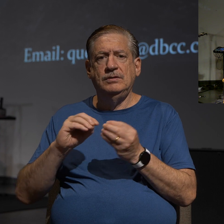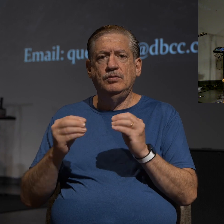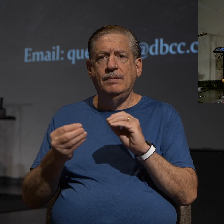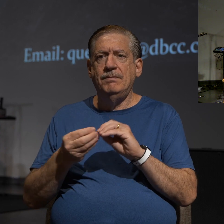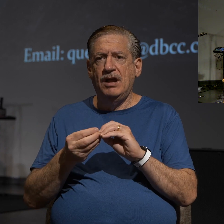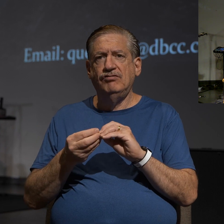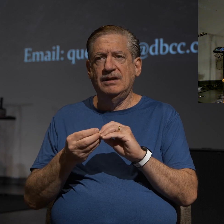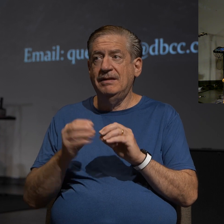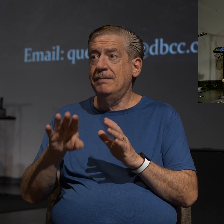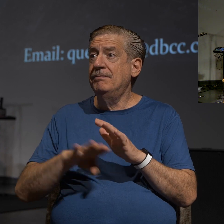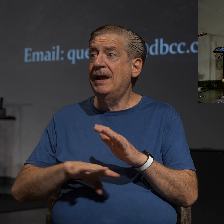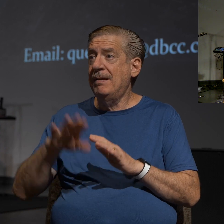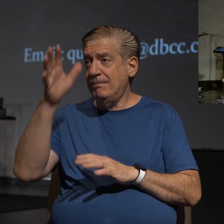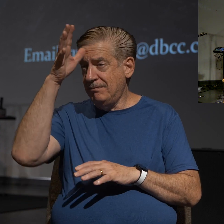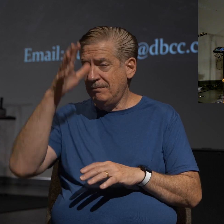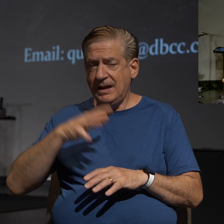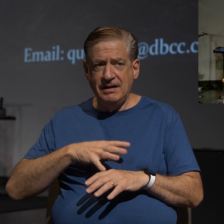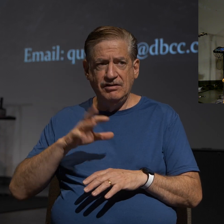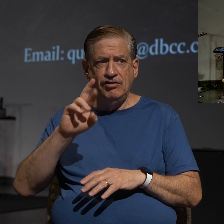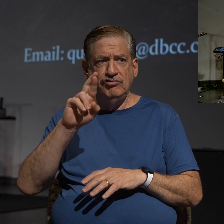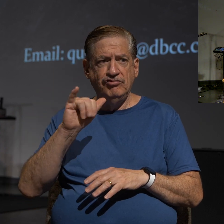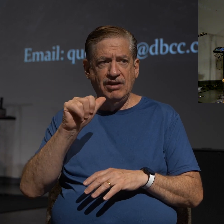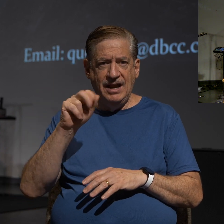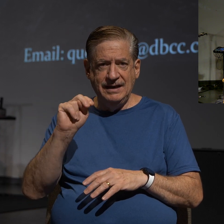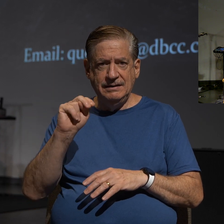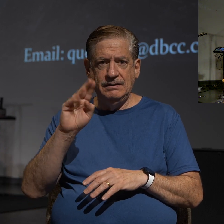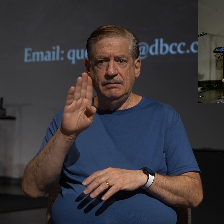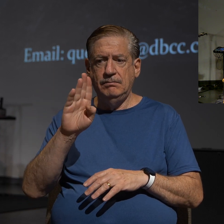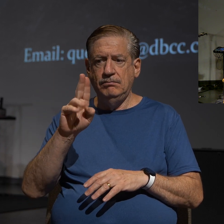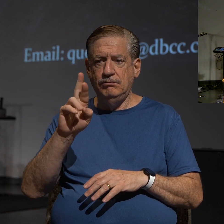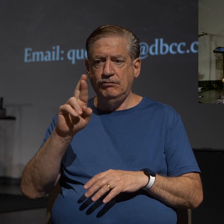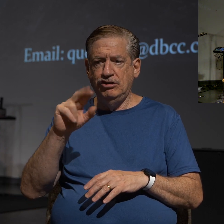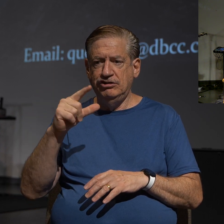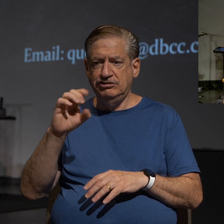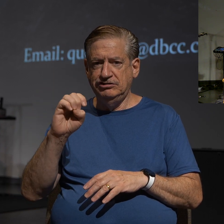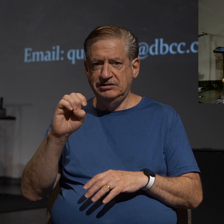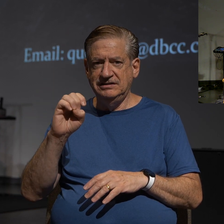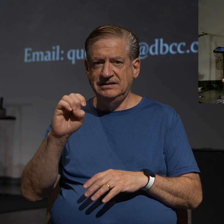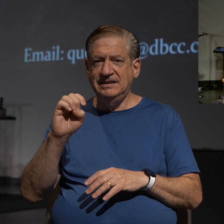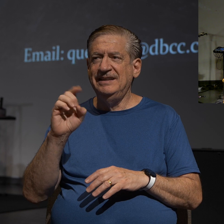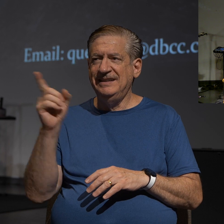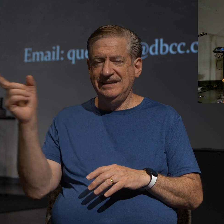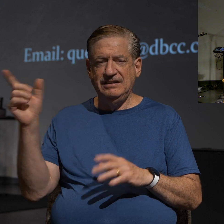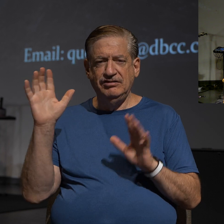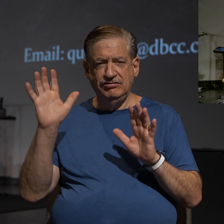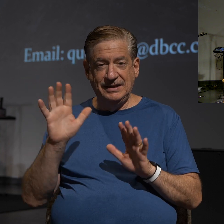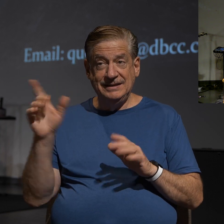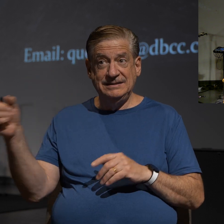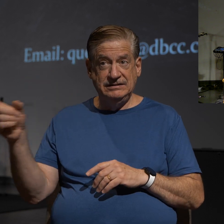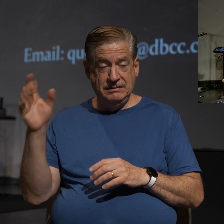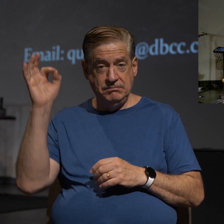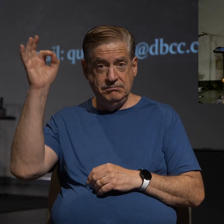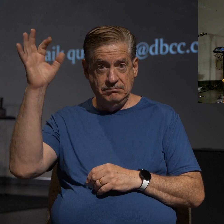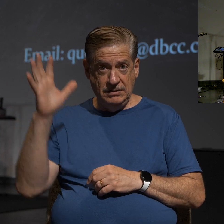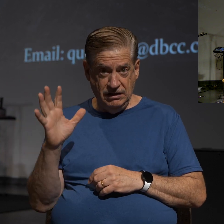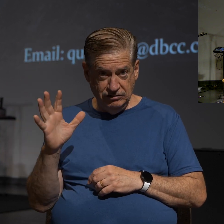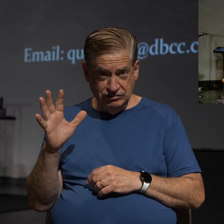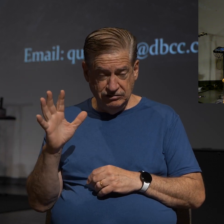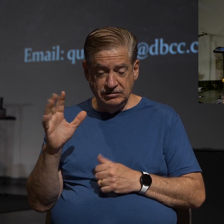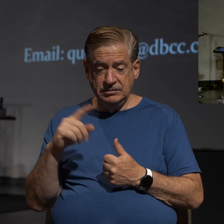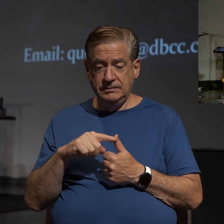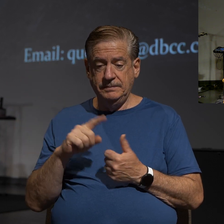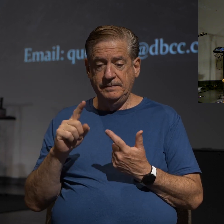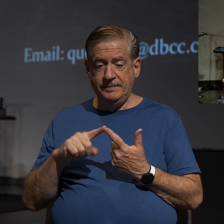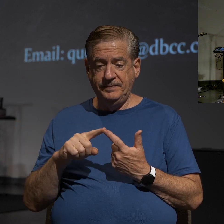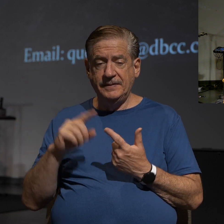is a man by the name of Ryan Burge. Ryan Burge is this great intersection of, he's a pastor, he's